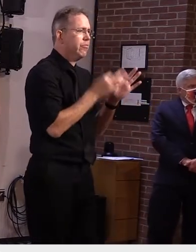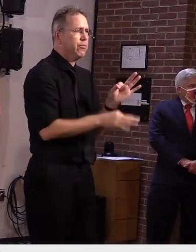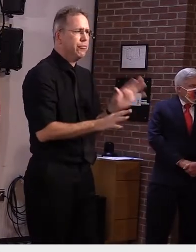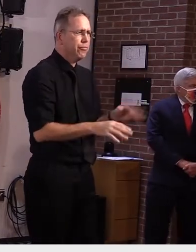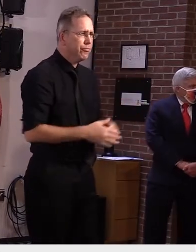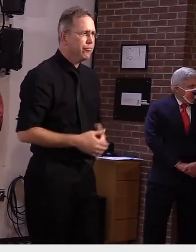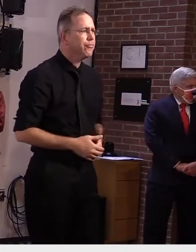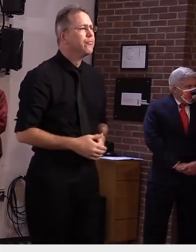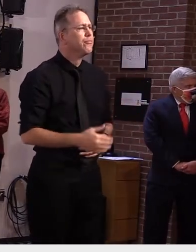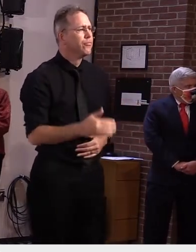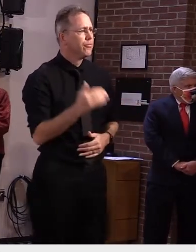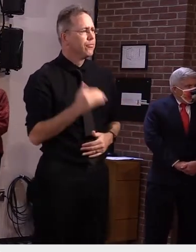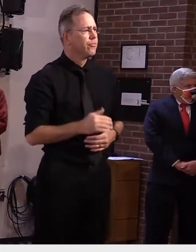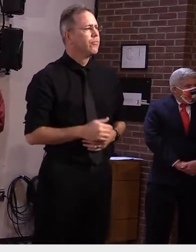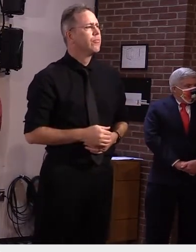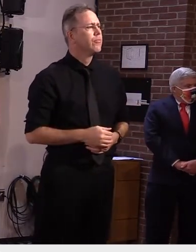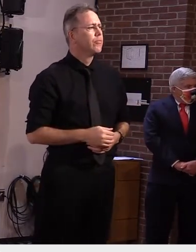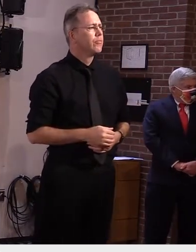record